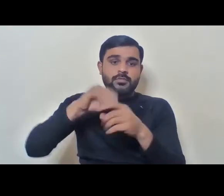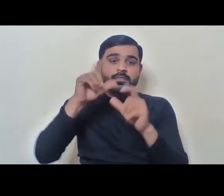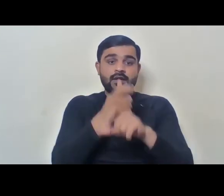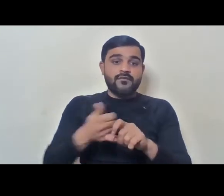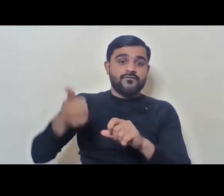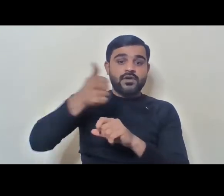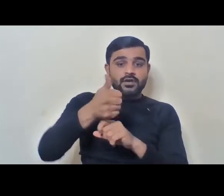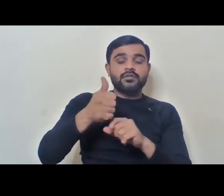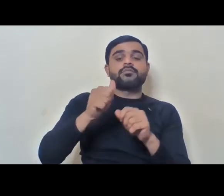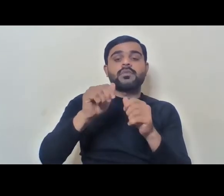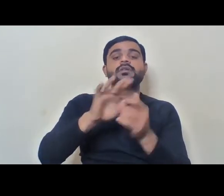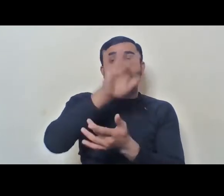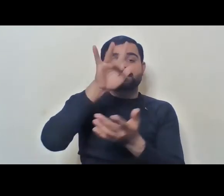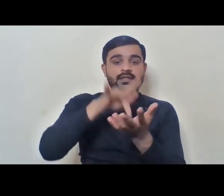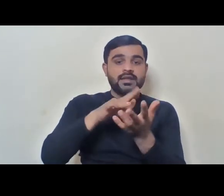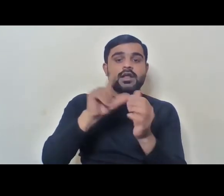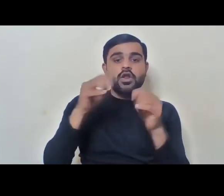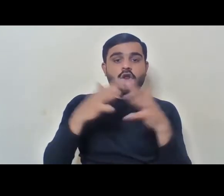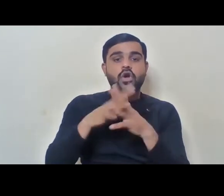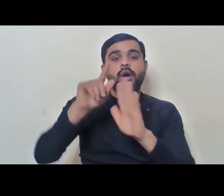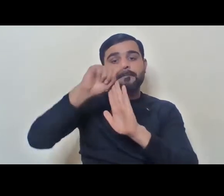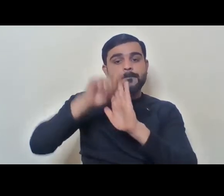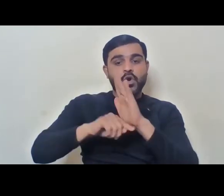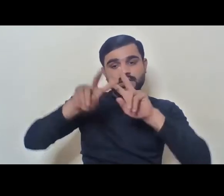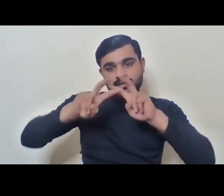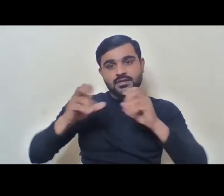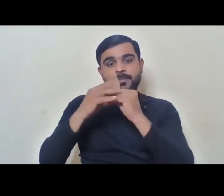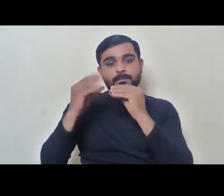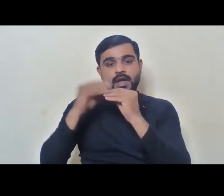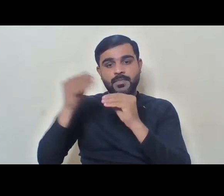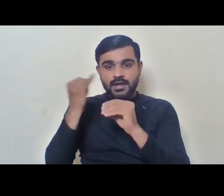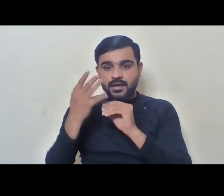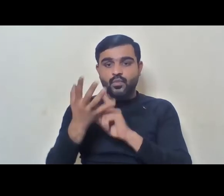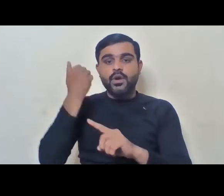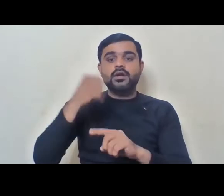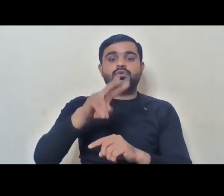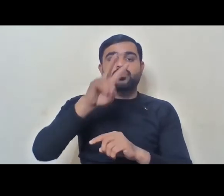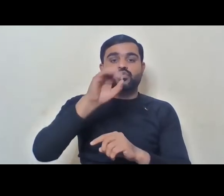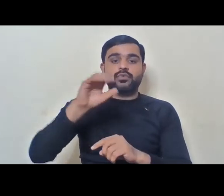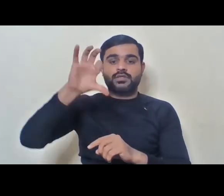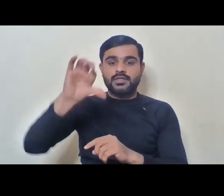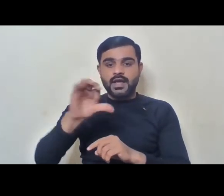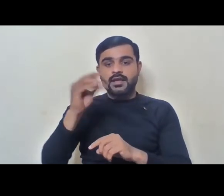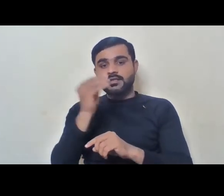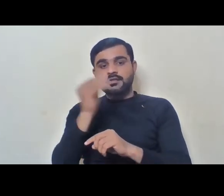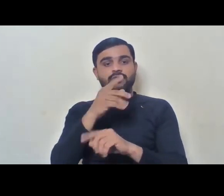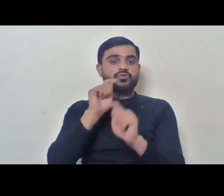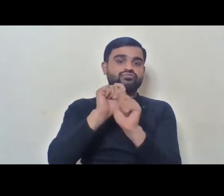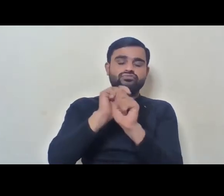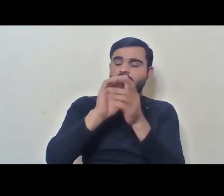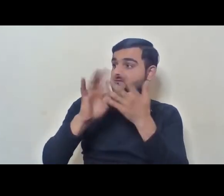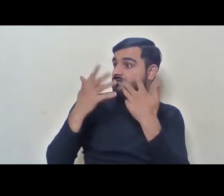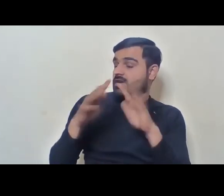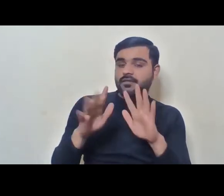Center of Law and Policy Research Bangalore, which was founded in the year 2009. Some of the landmark work that she has done